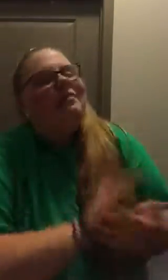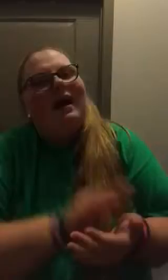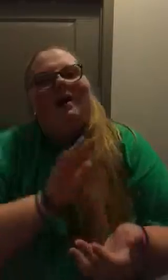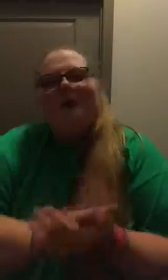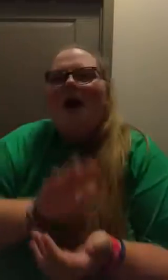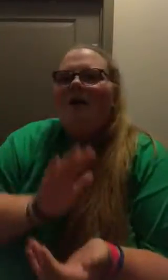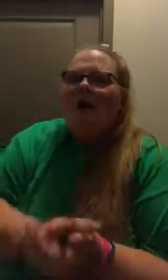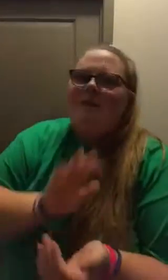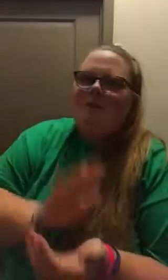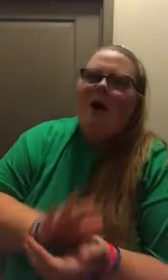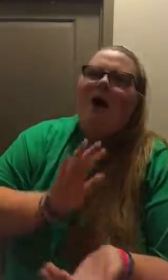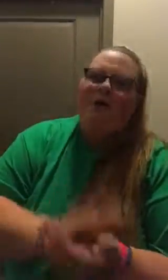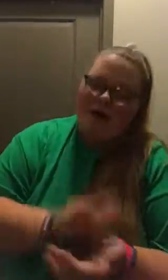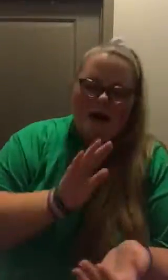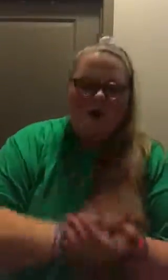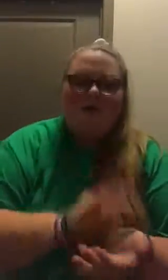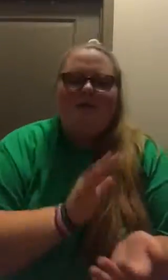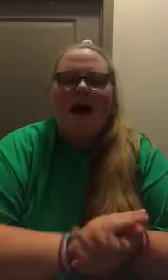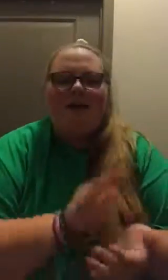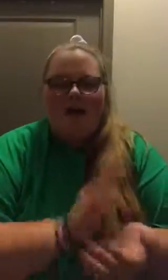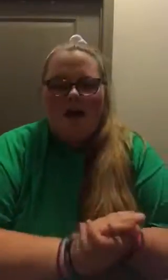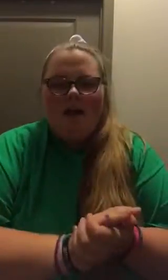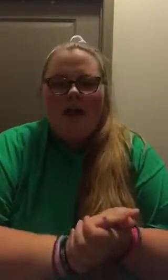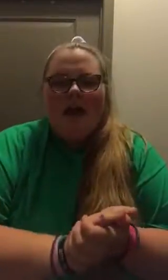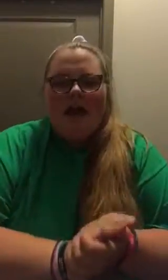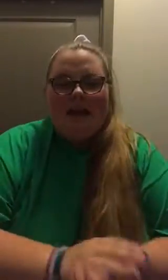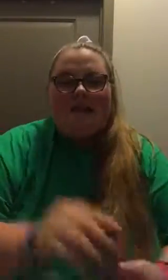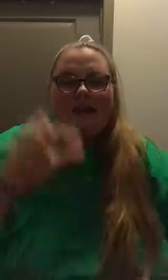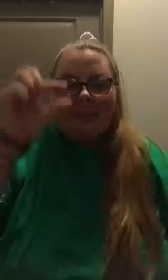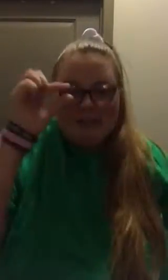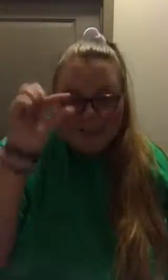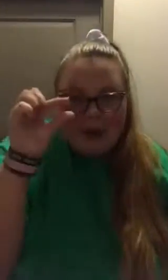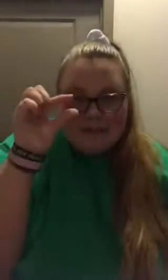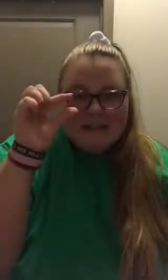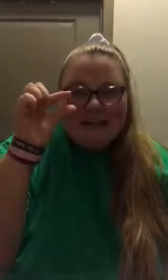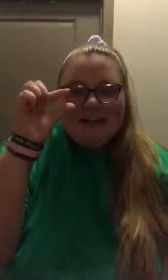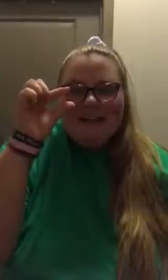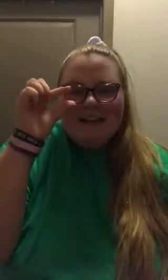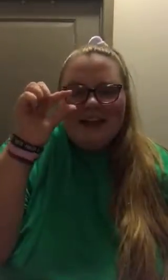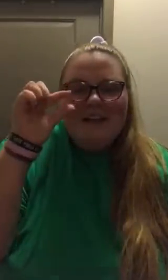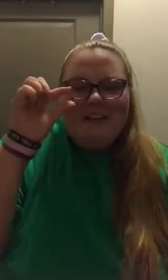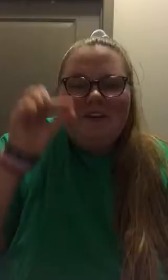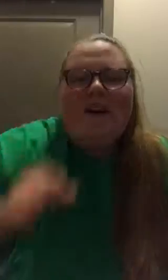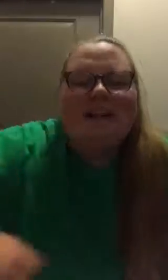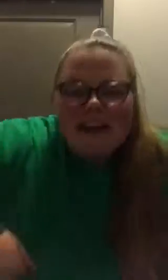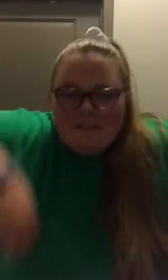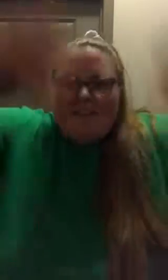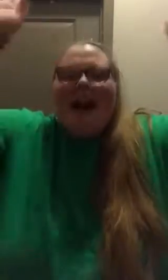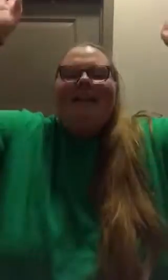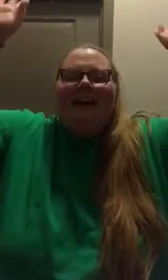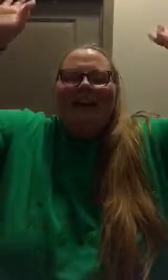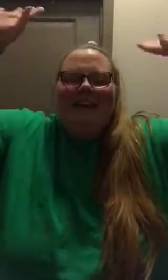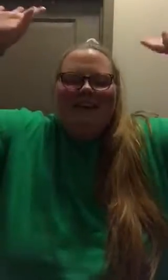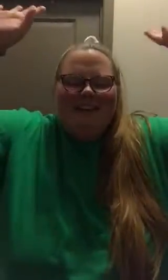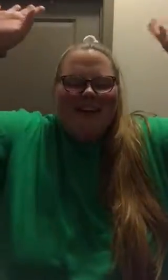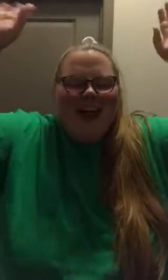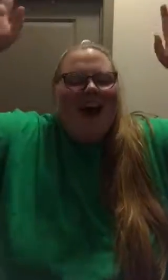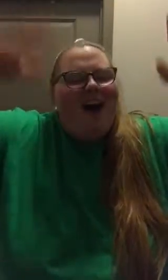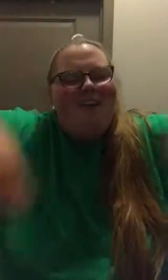Rare bog, rattling bog, way down in the valley, y'all And in that spot, there was a valley a